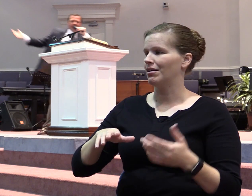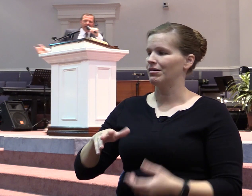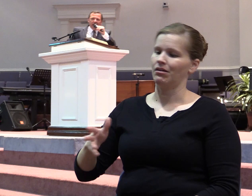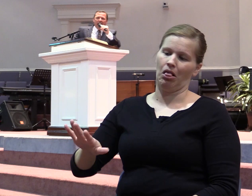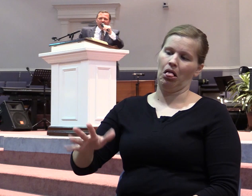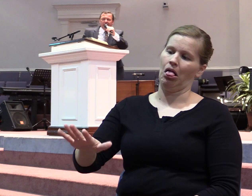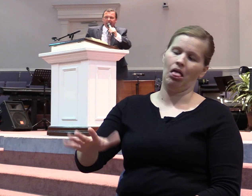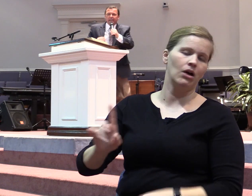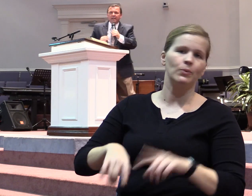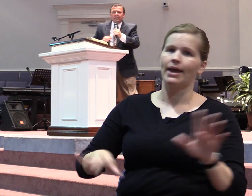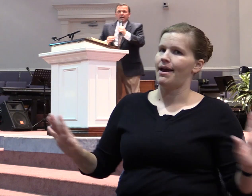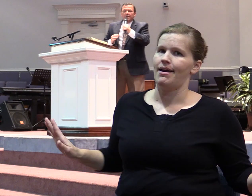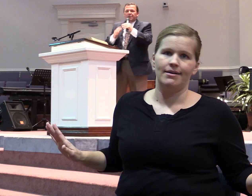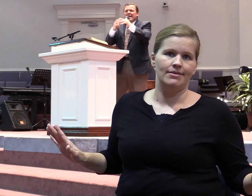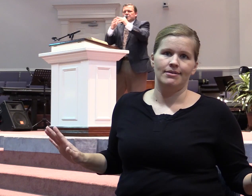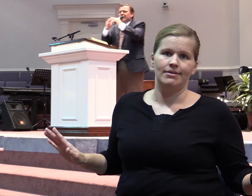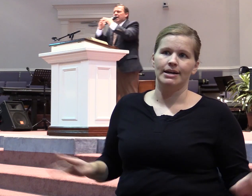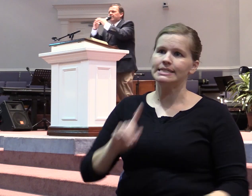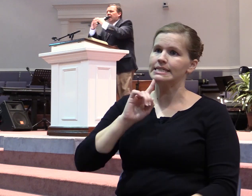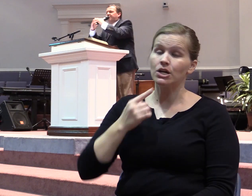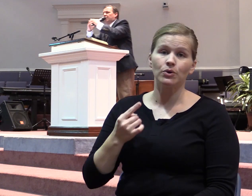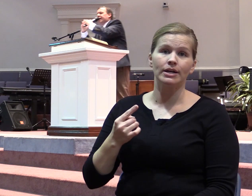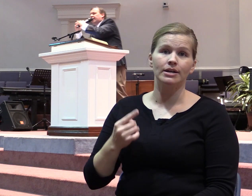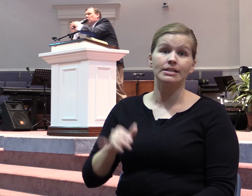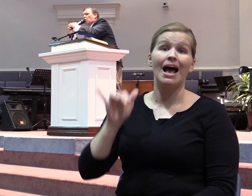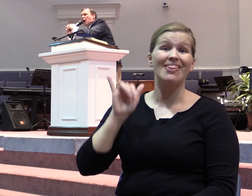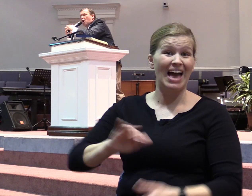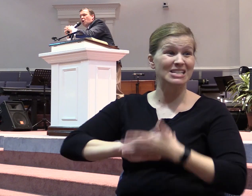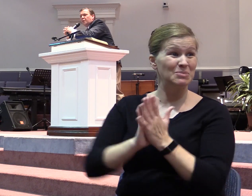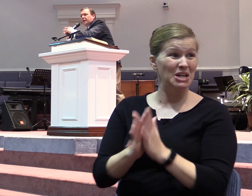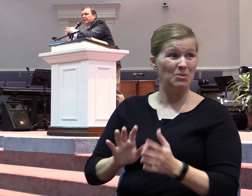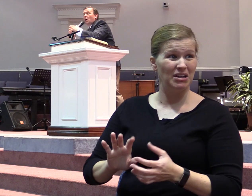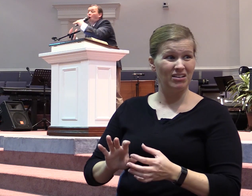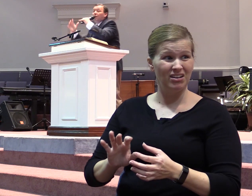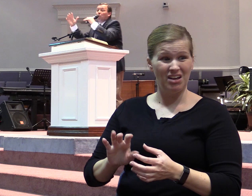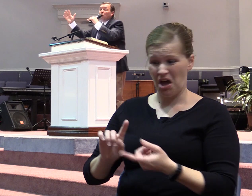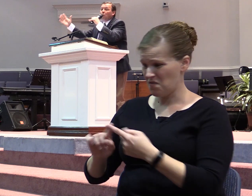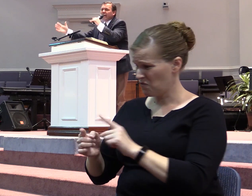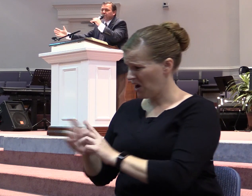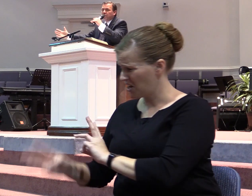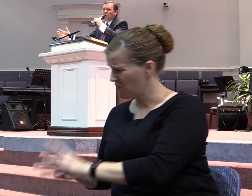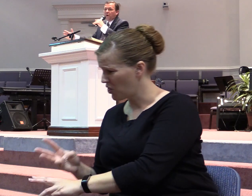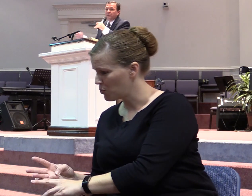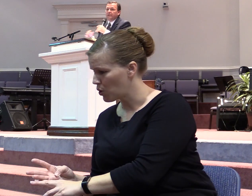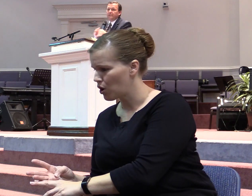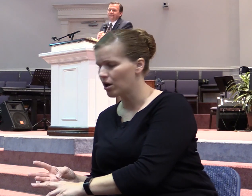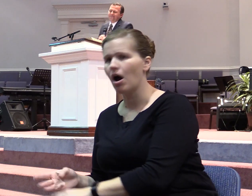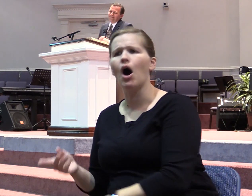that lightly. That's becoming a friend of the world. Oh, but we'll win more. Come on.